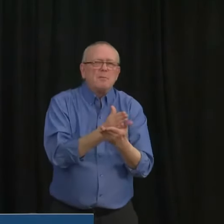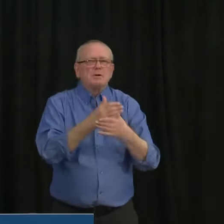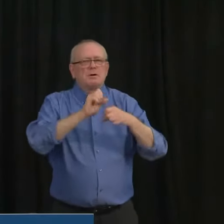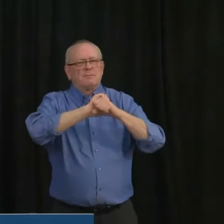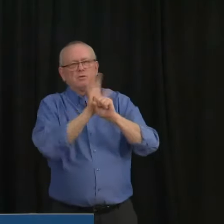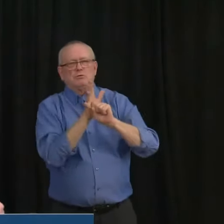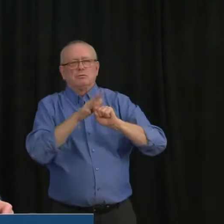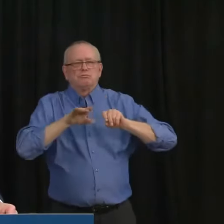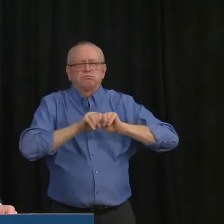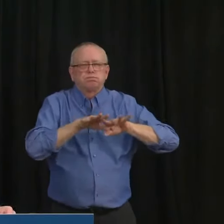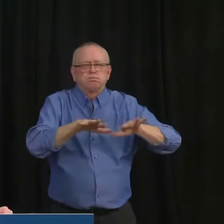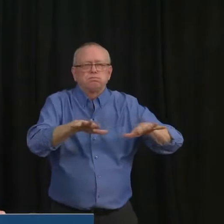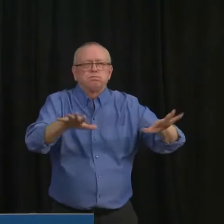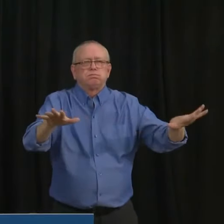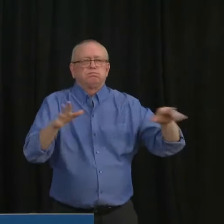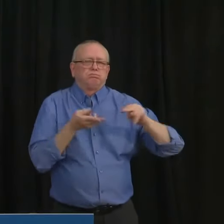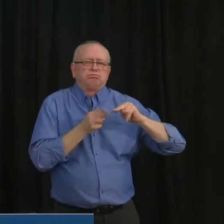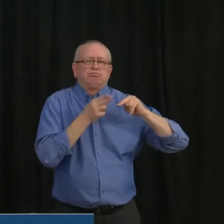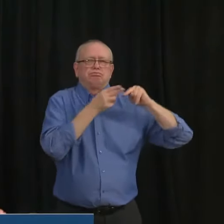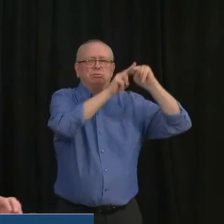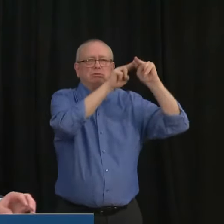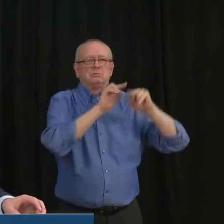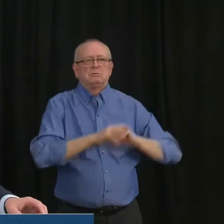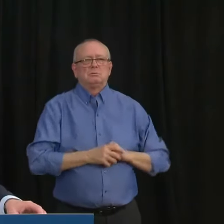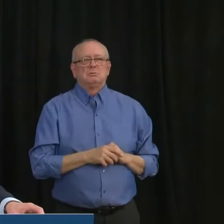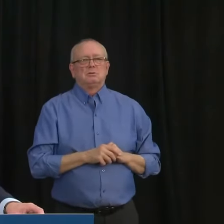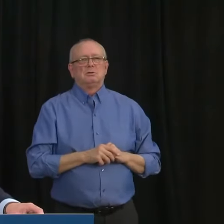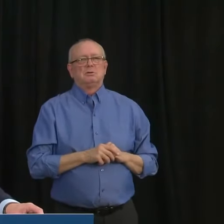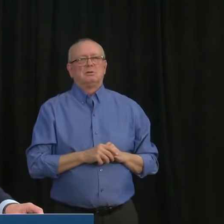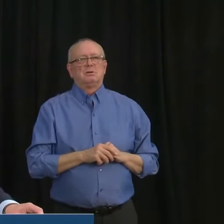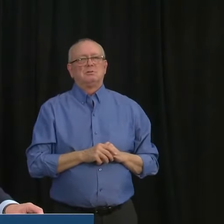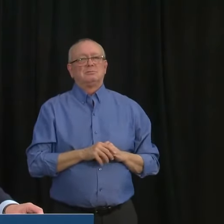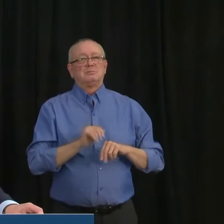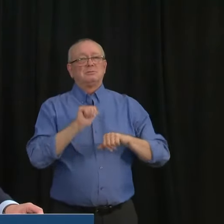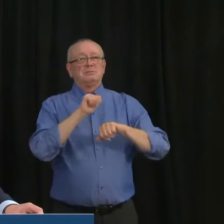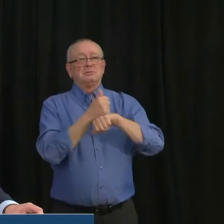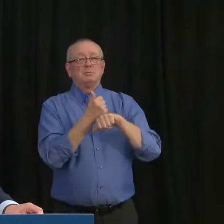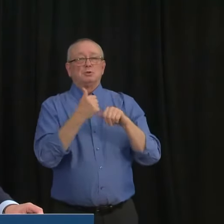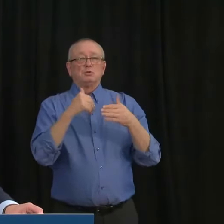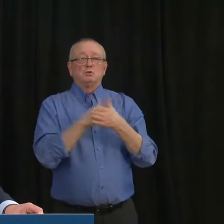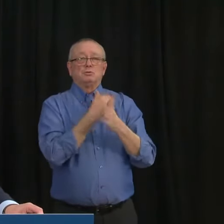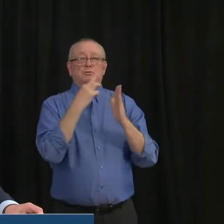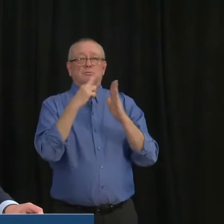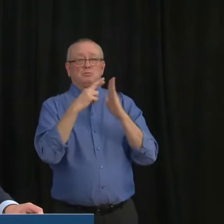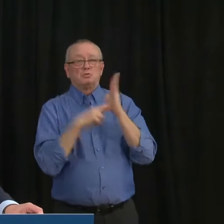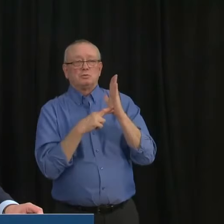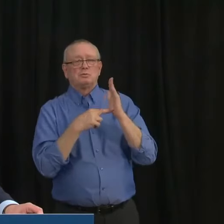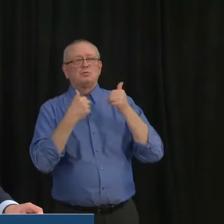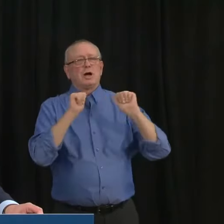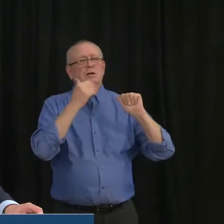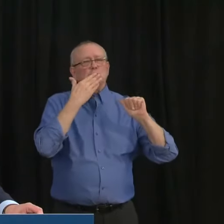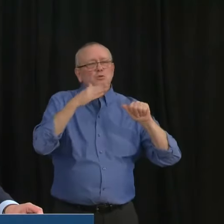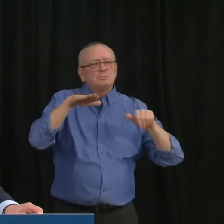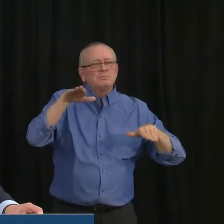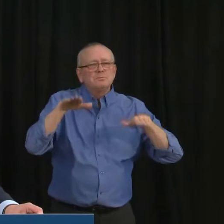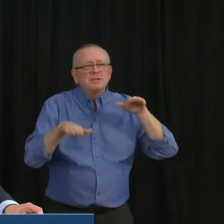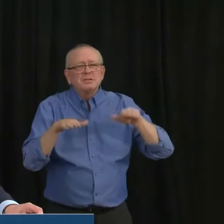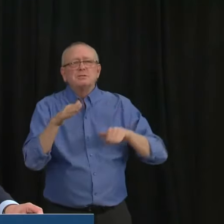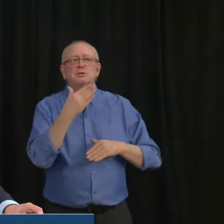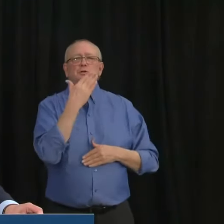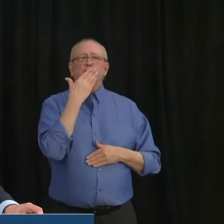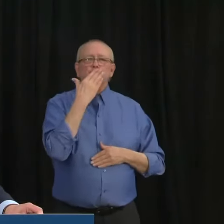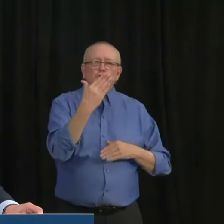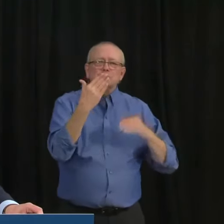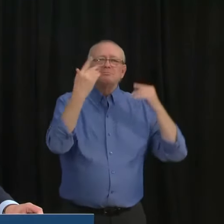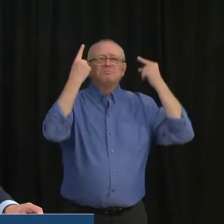health services. I believe these measures strike the right balance and that they will be effective. But we need to be clear we can't order